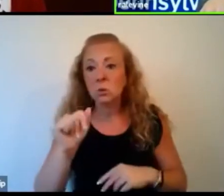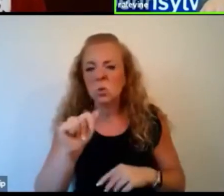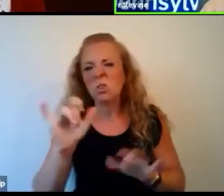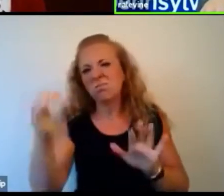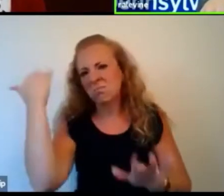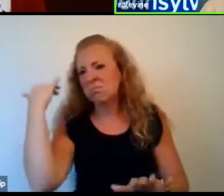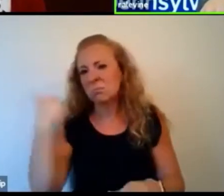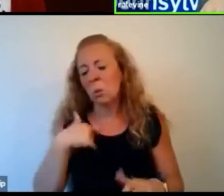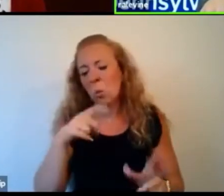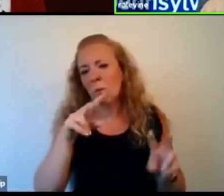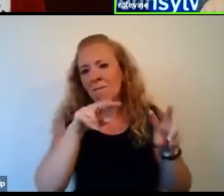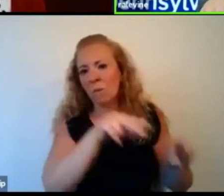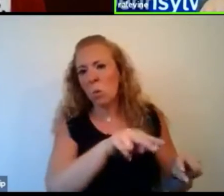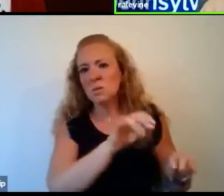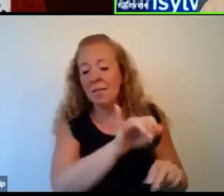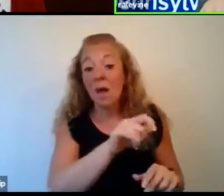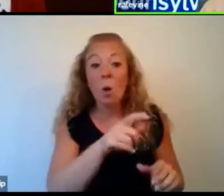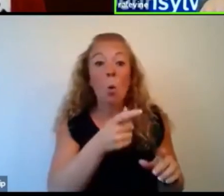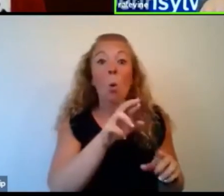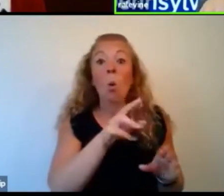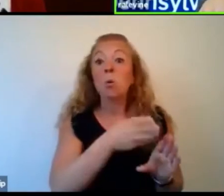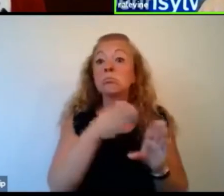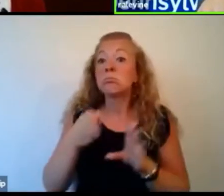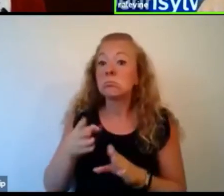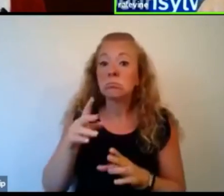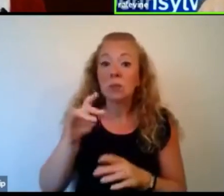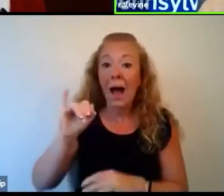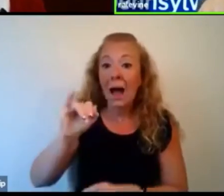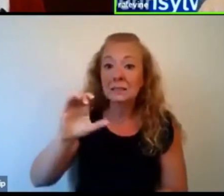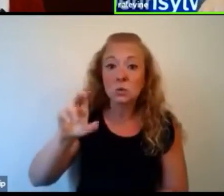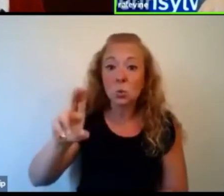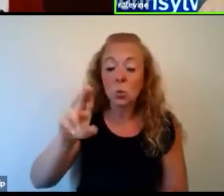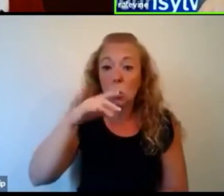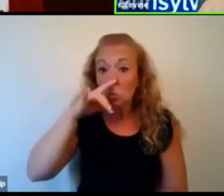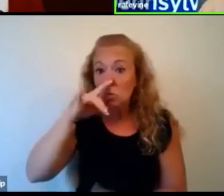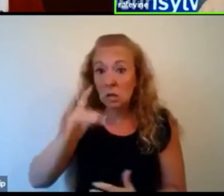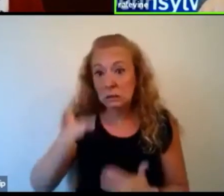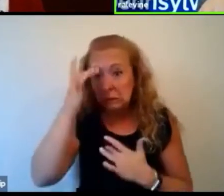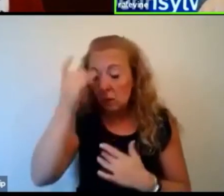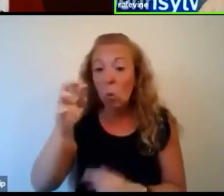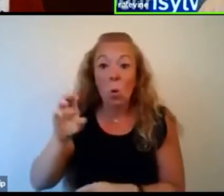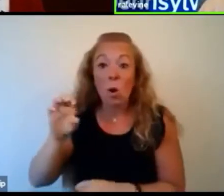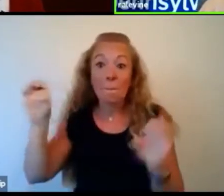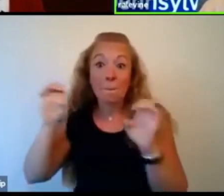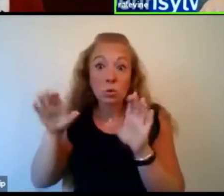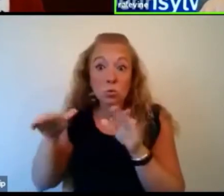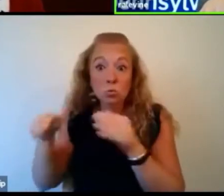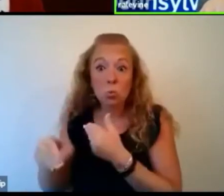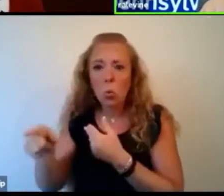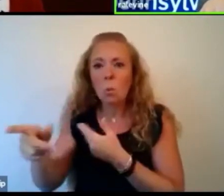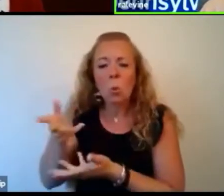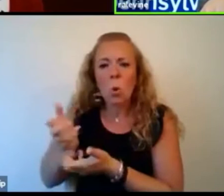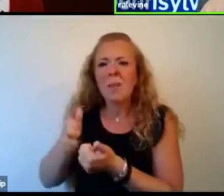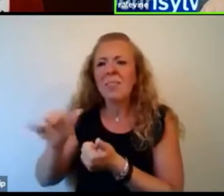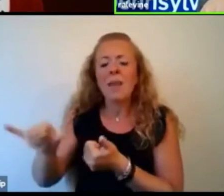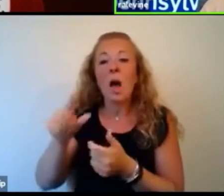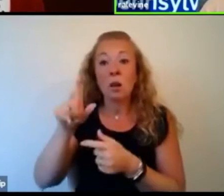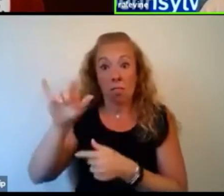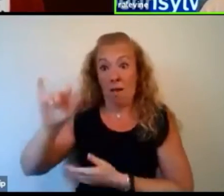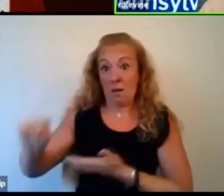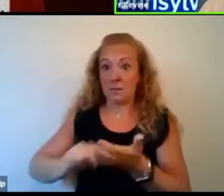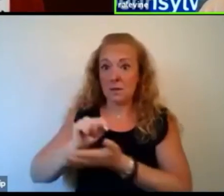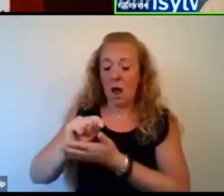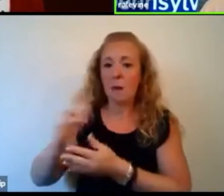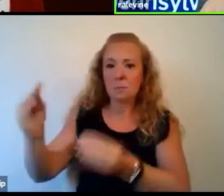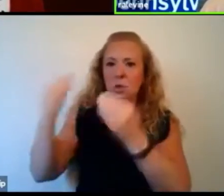could be, you know, a very sick child in the pediatric intensive care unit or the emergency department. And I was doing more of that work. And so you have to